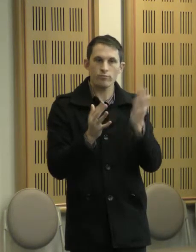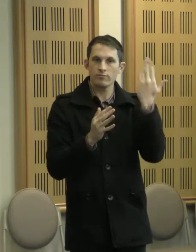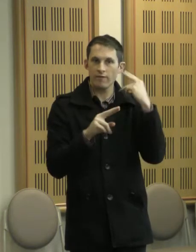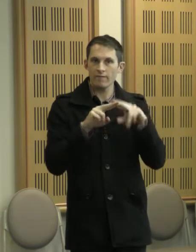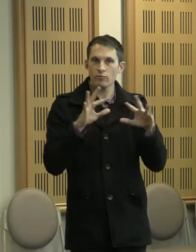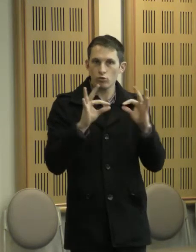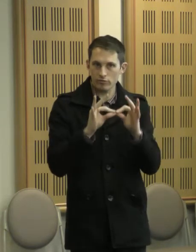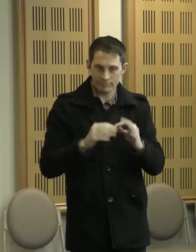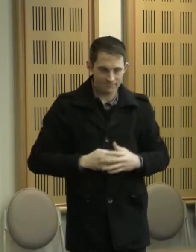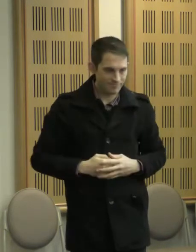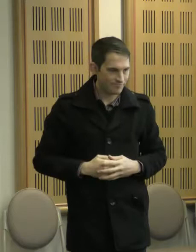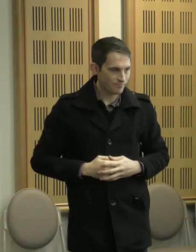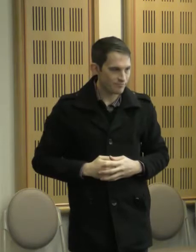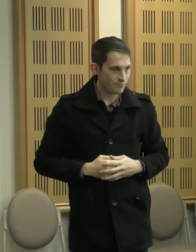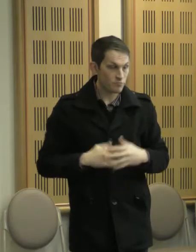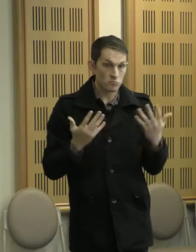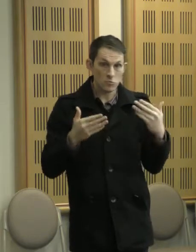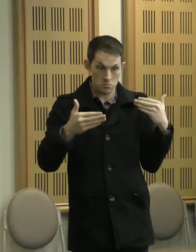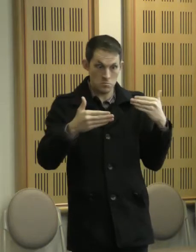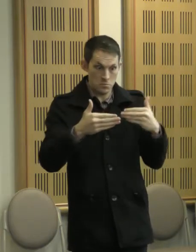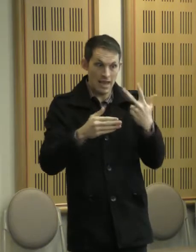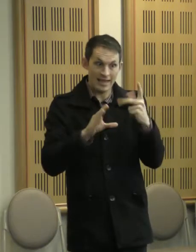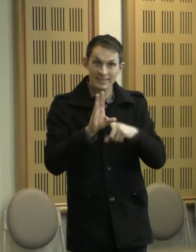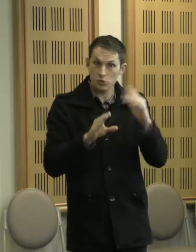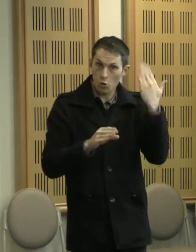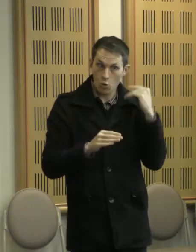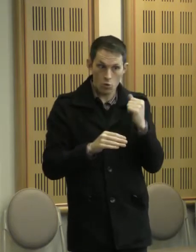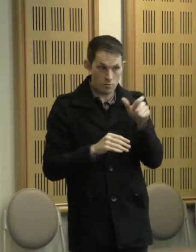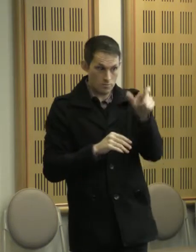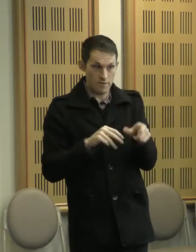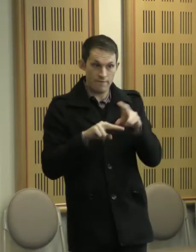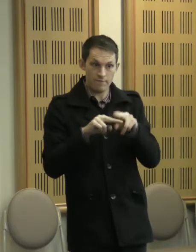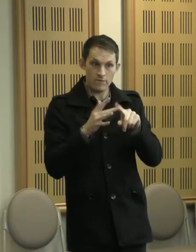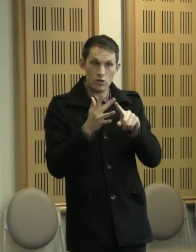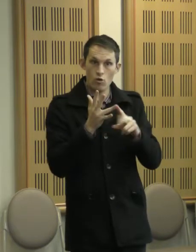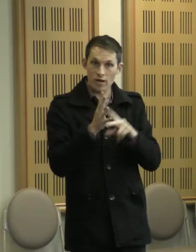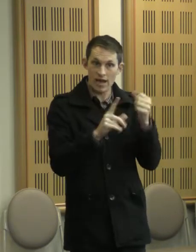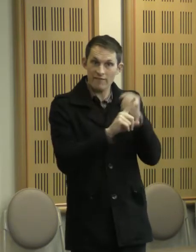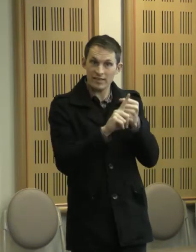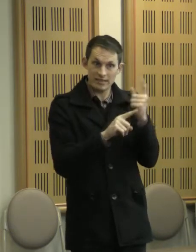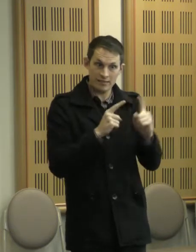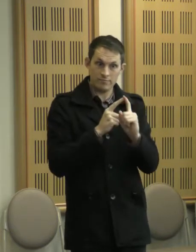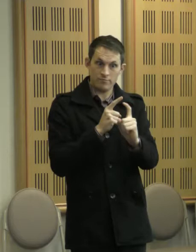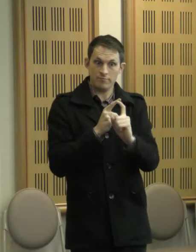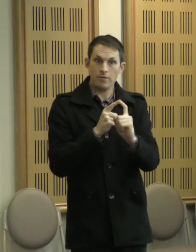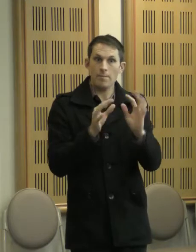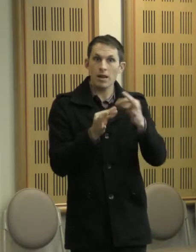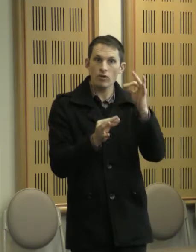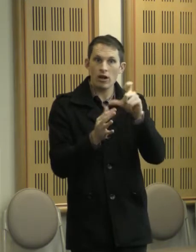So about eight years ago, our advocate Fiona started attending the Ballarat Co-op one day a week.